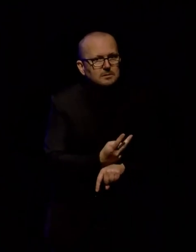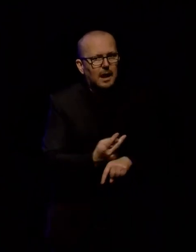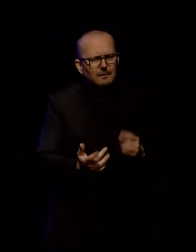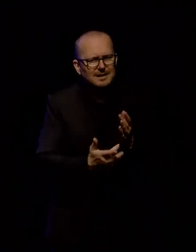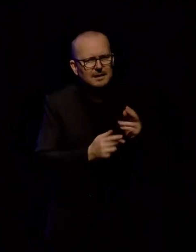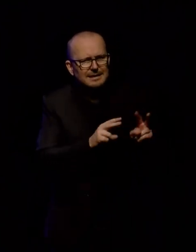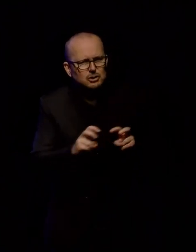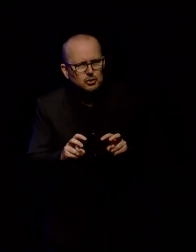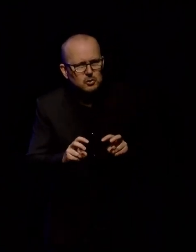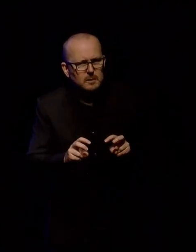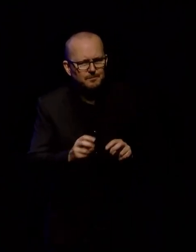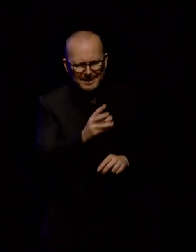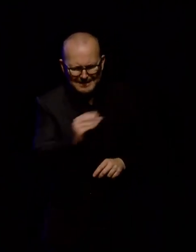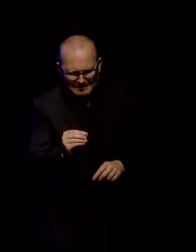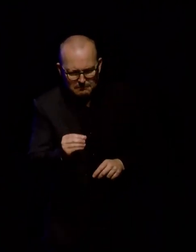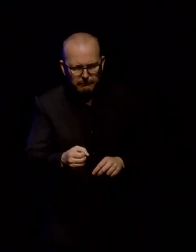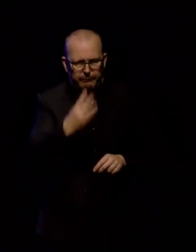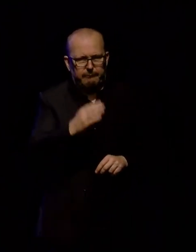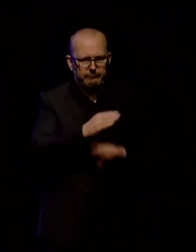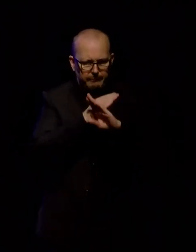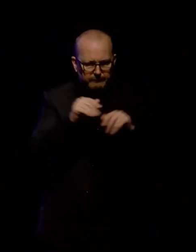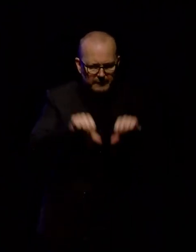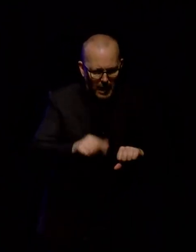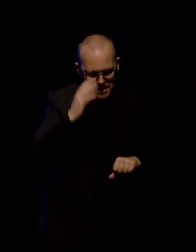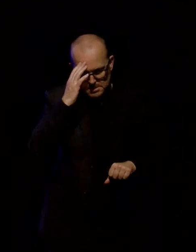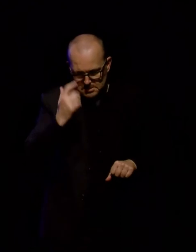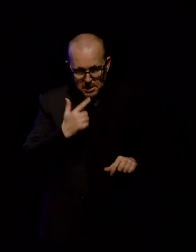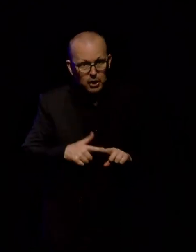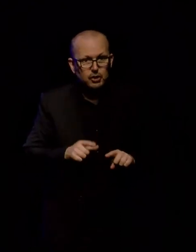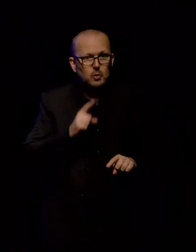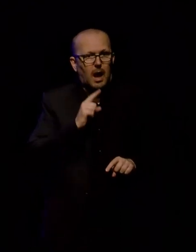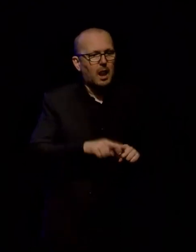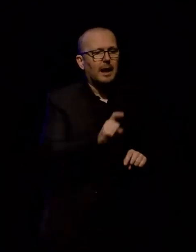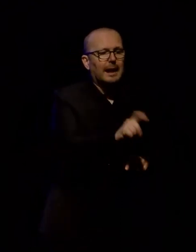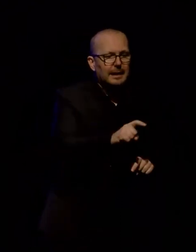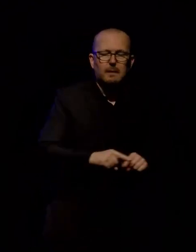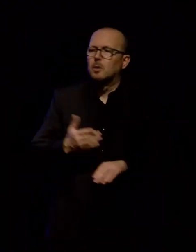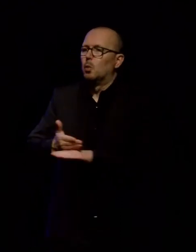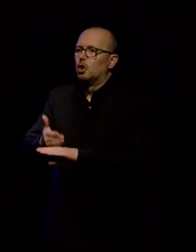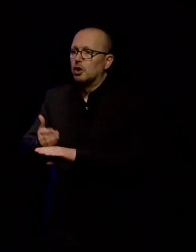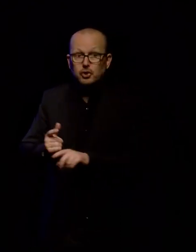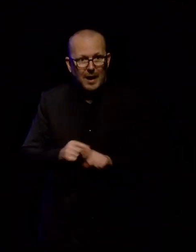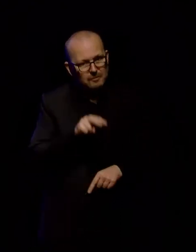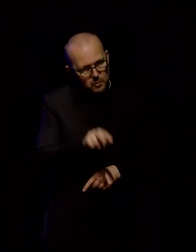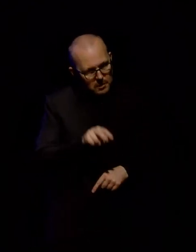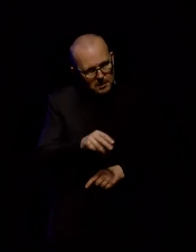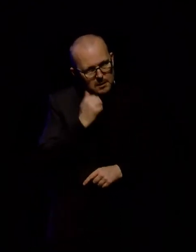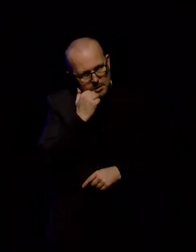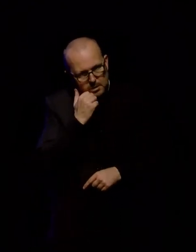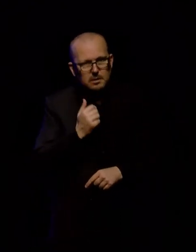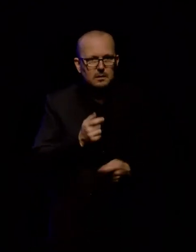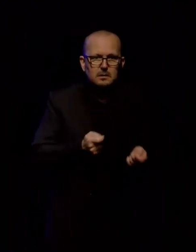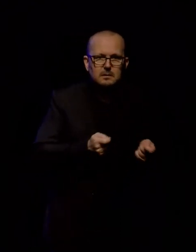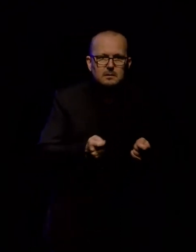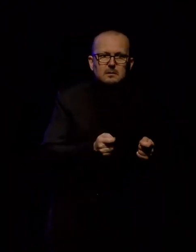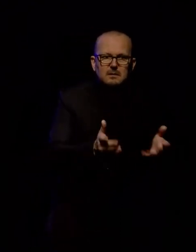It's a real stop-starty, fractious process, and you can't really concentrate on anything else, it's incredibly time consuming. So we knew that we had a really crunchy